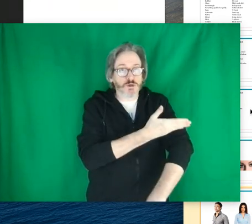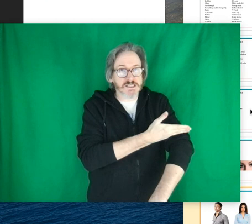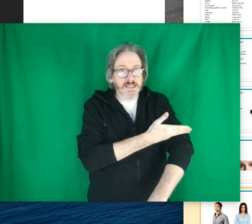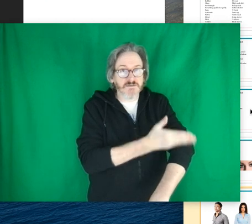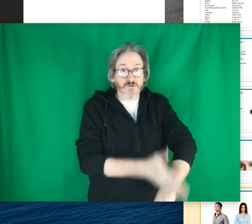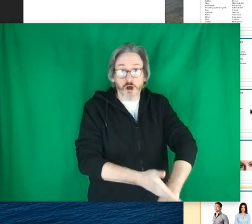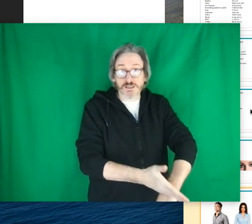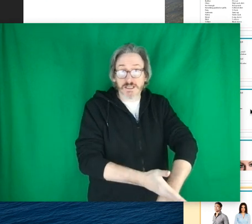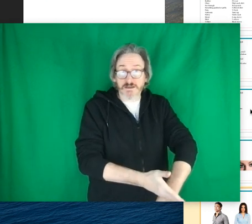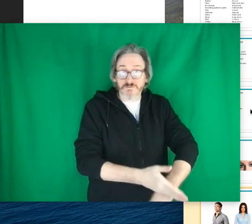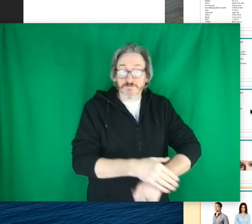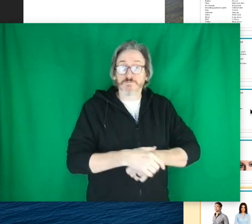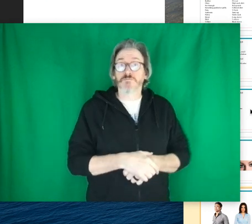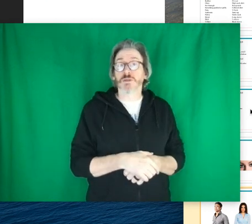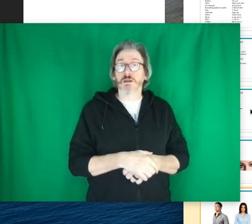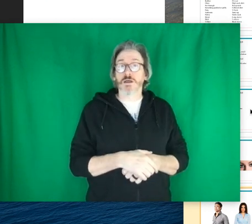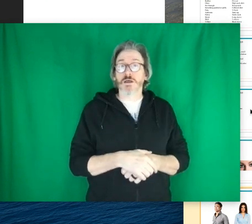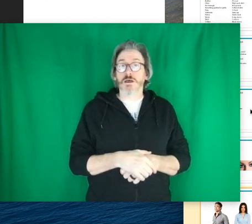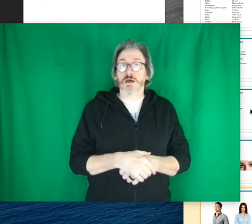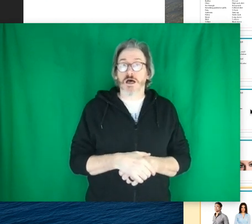Short sleeve, long sleeve.